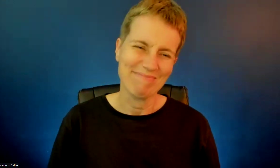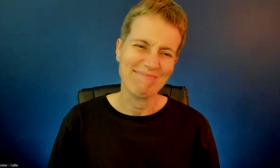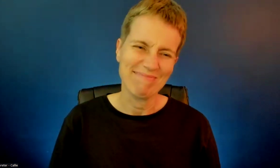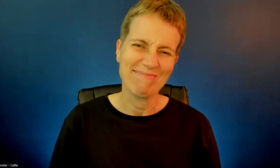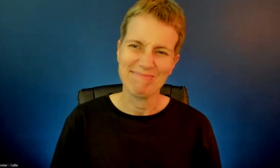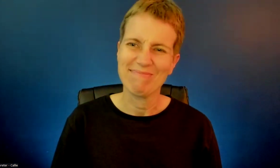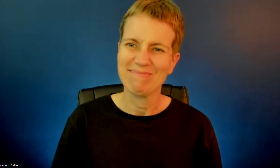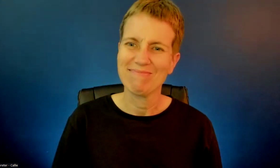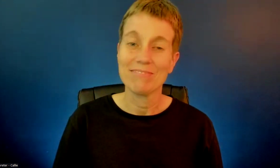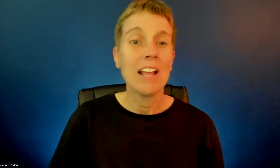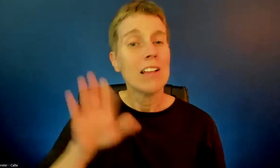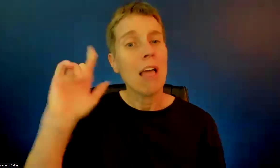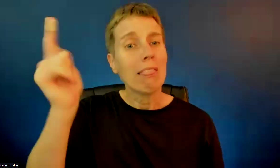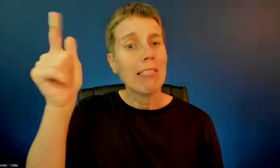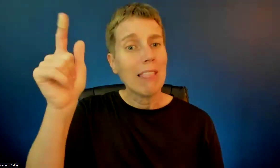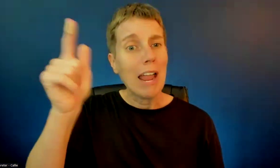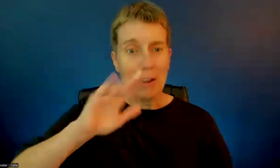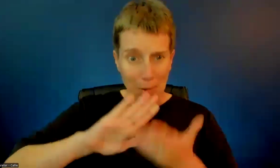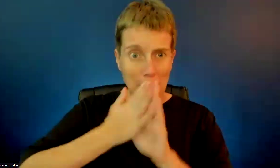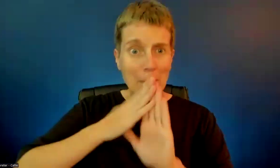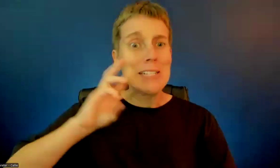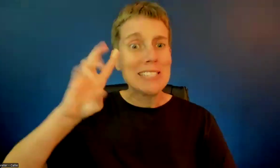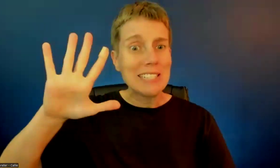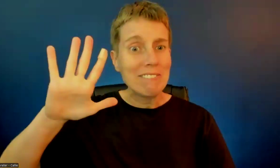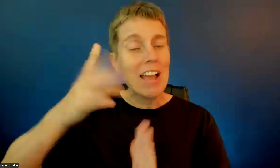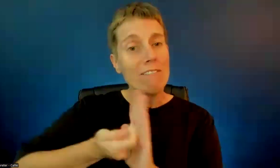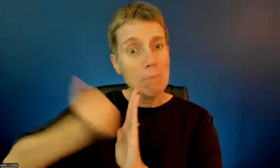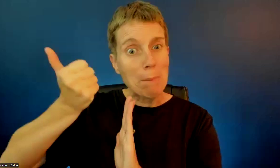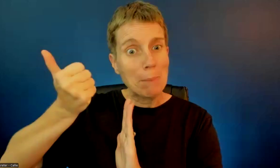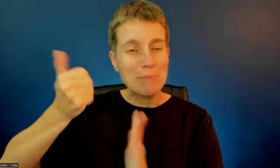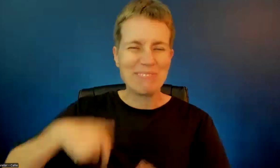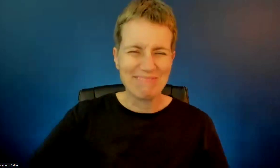You will be. You'll get there. That's a good point, too. Yeah.